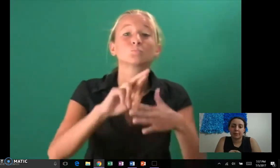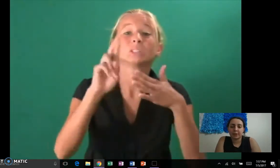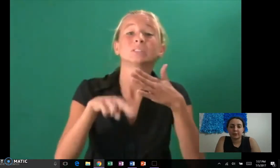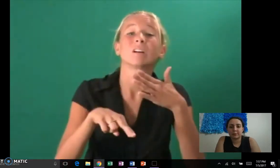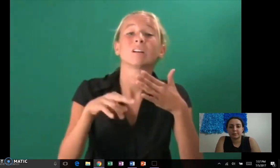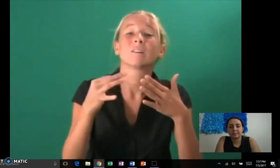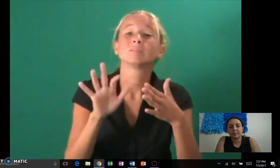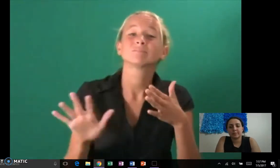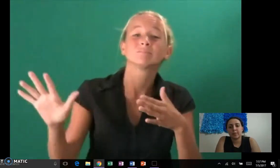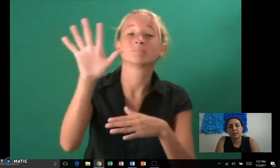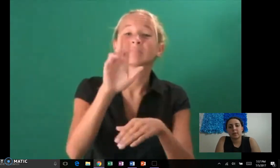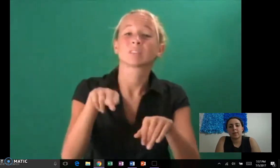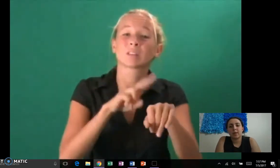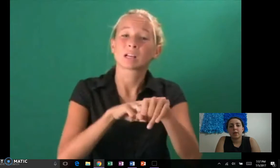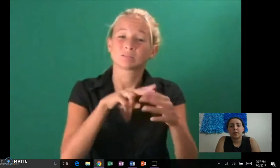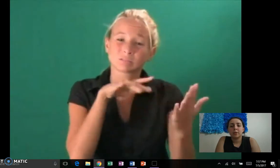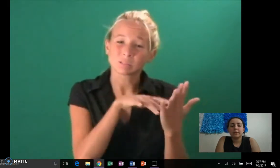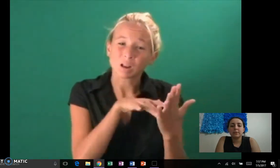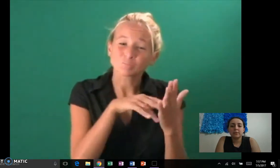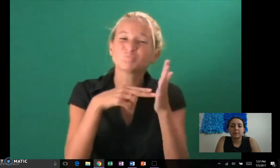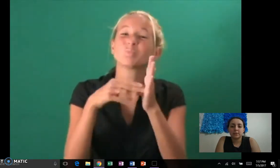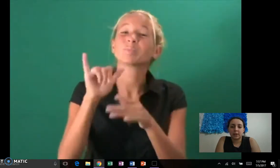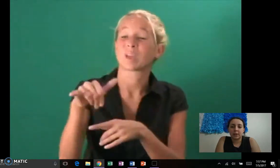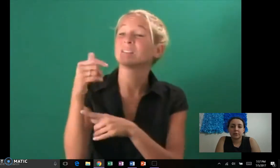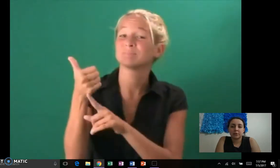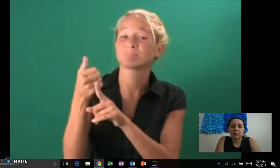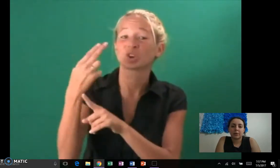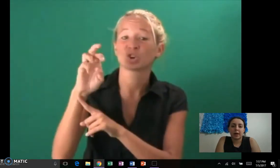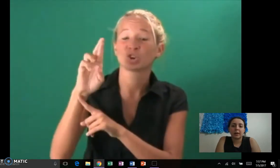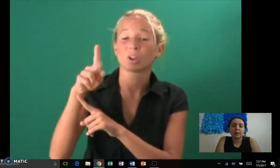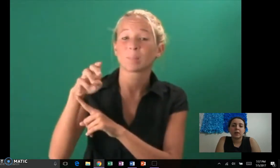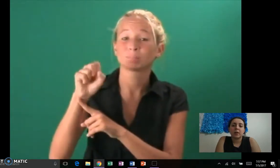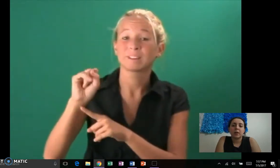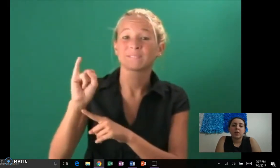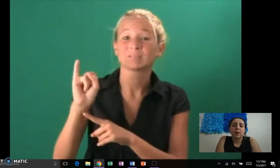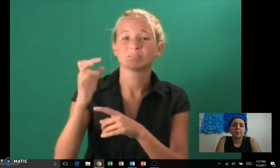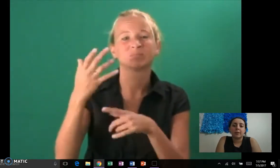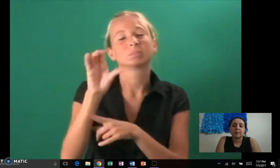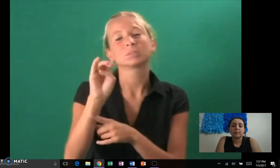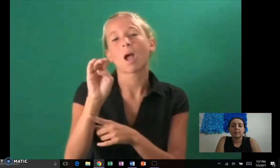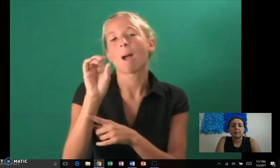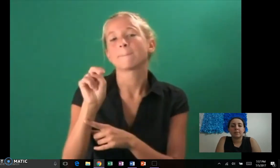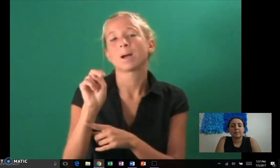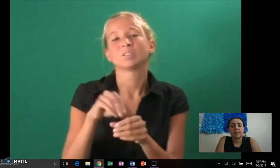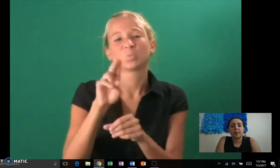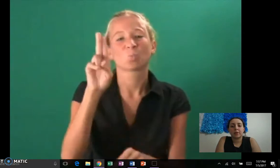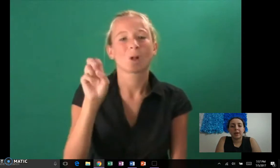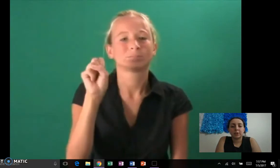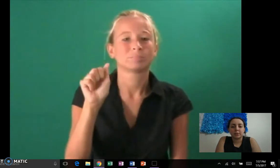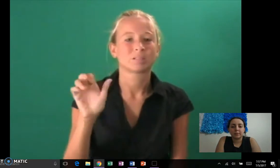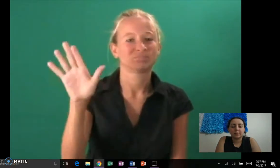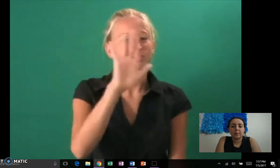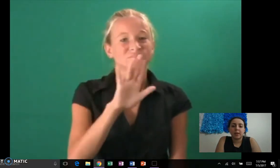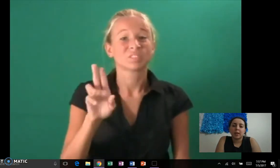over the years. The results of a study show that herpes, the